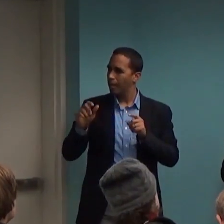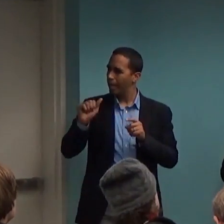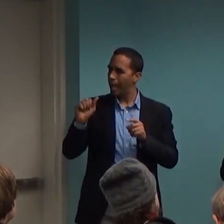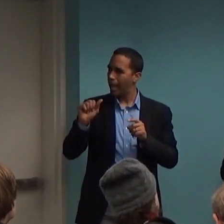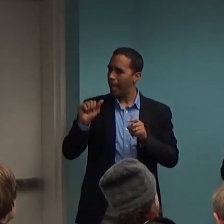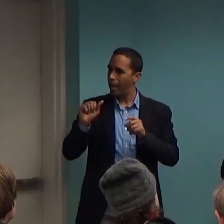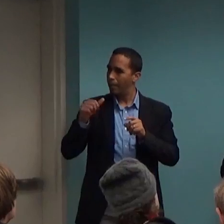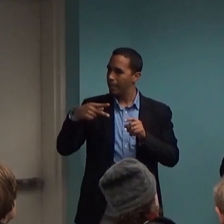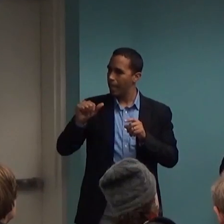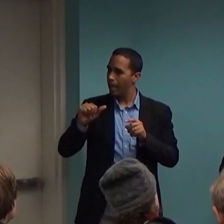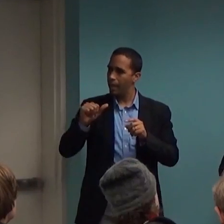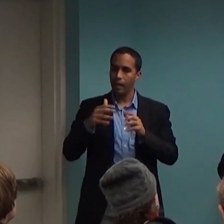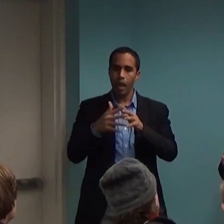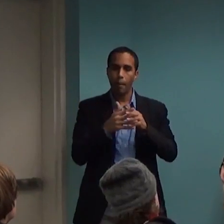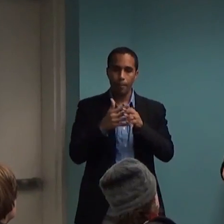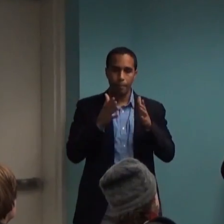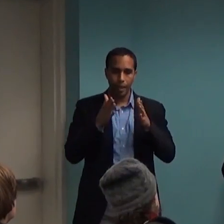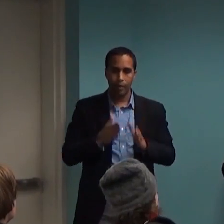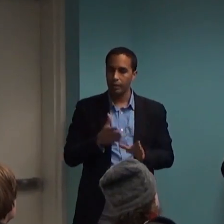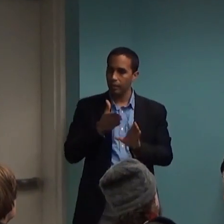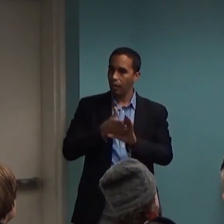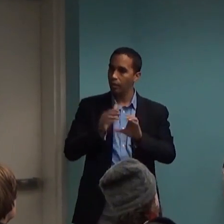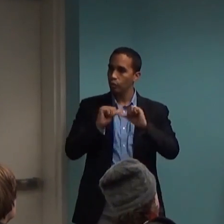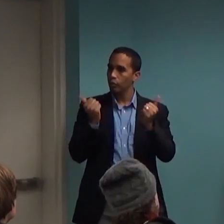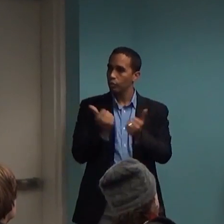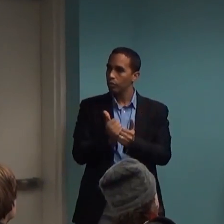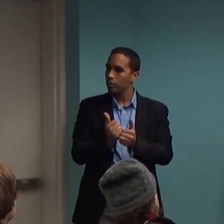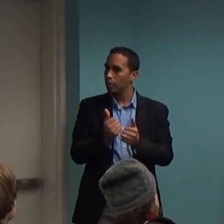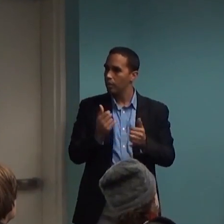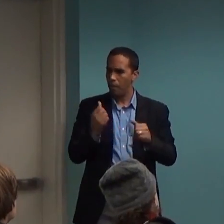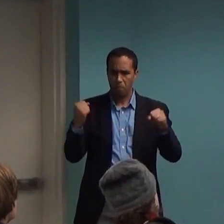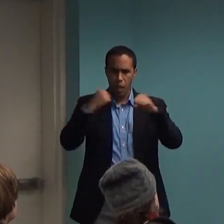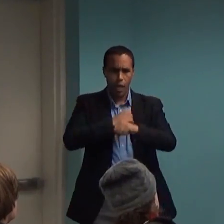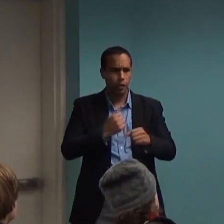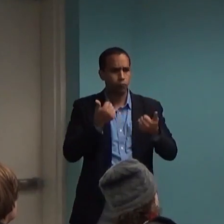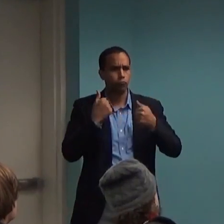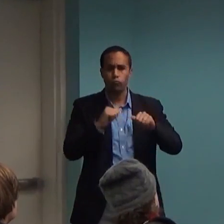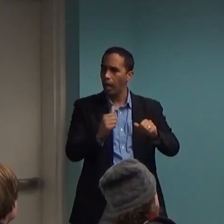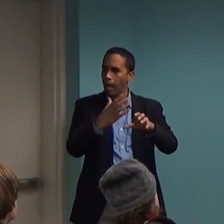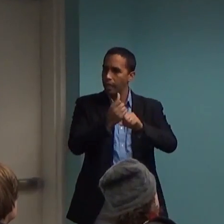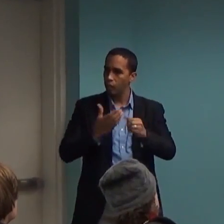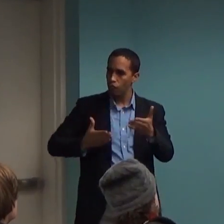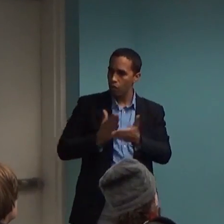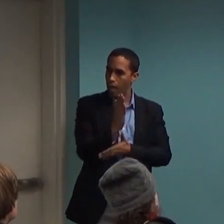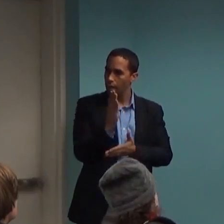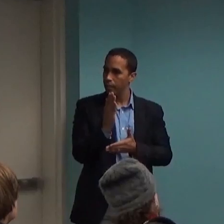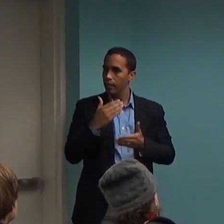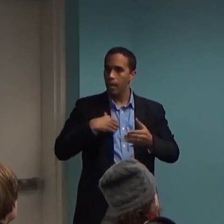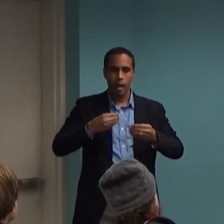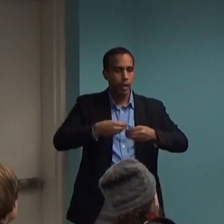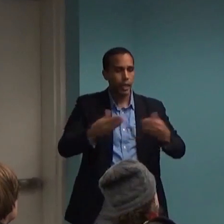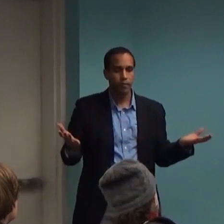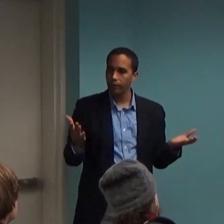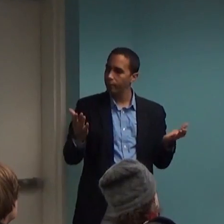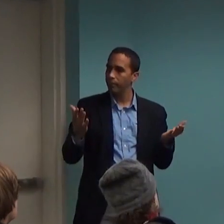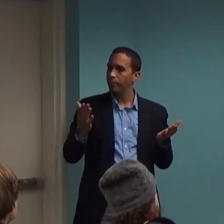Association, has been the effort to try and get prescription privileges for psychologists. So it sounds like